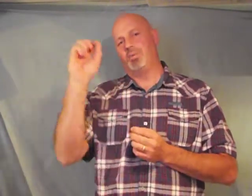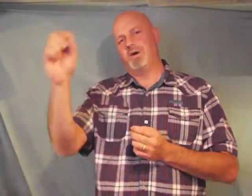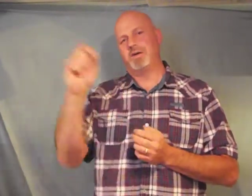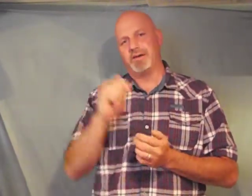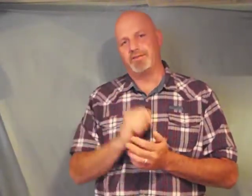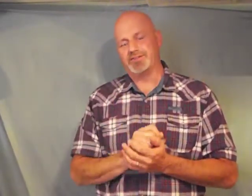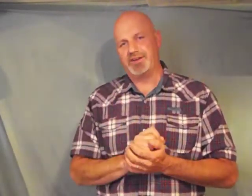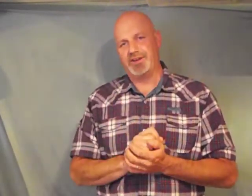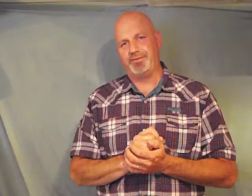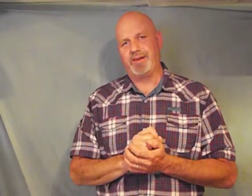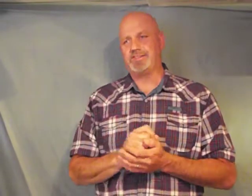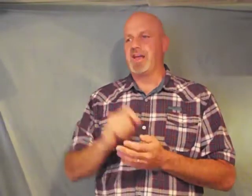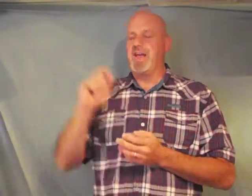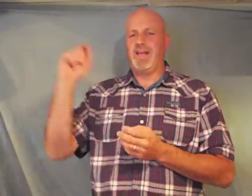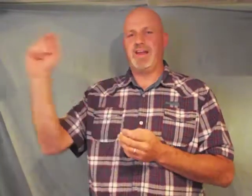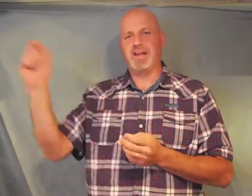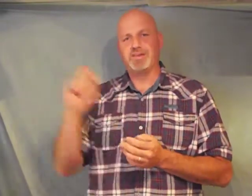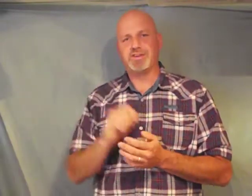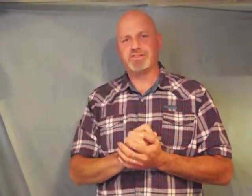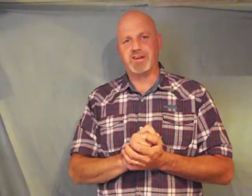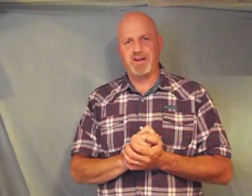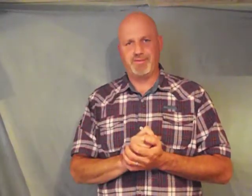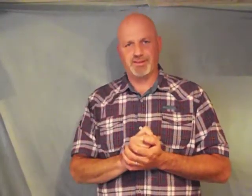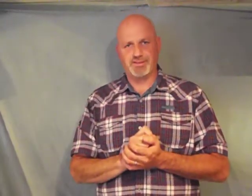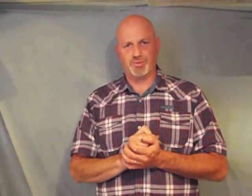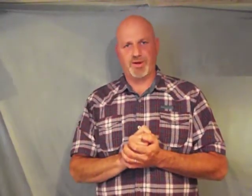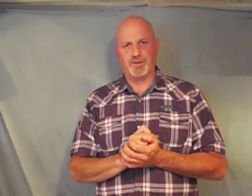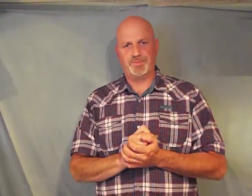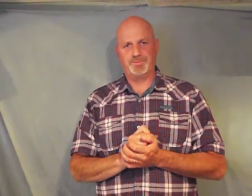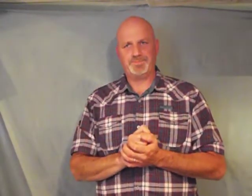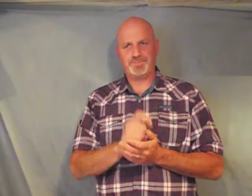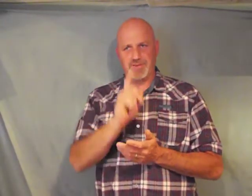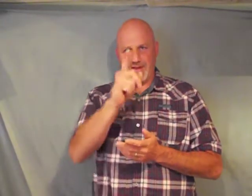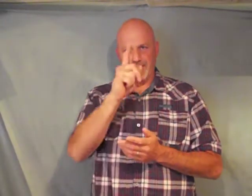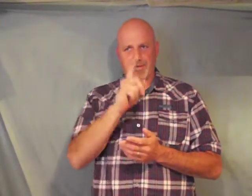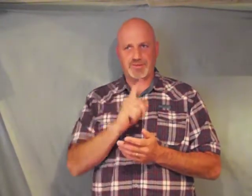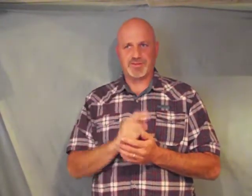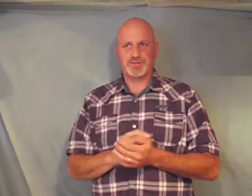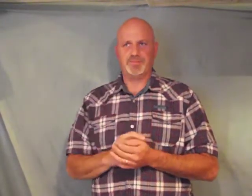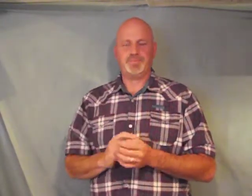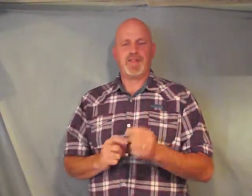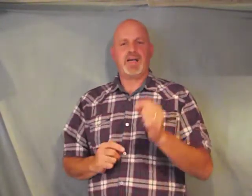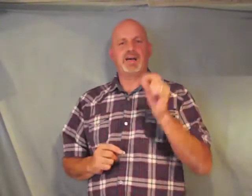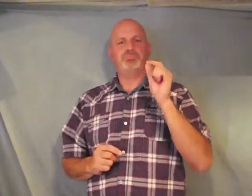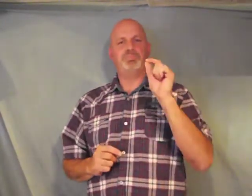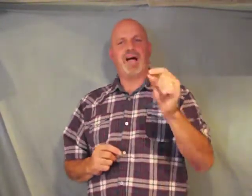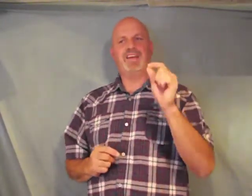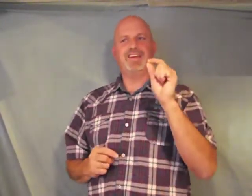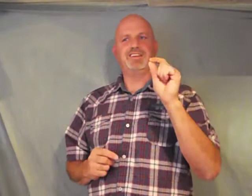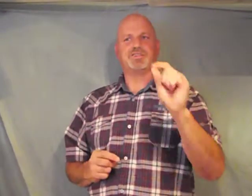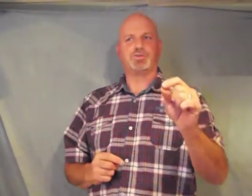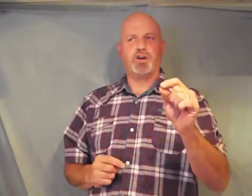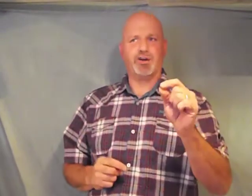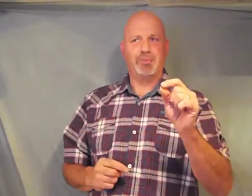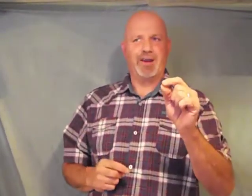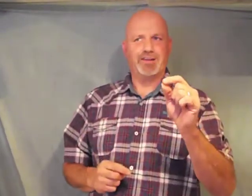will give us a defense and it gives us an offense as well take notice binding the strong man